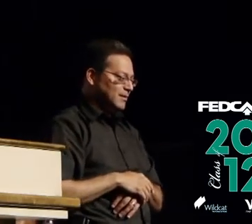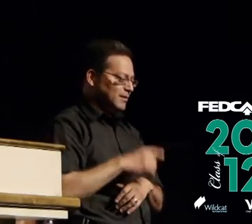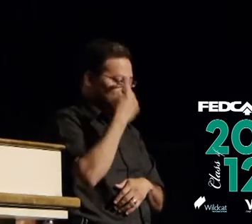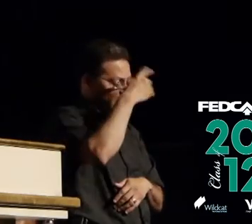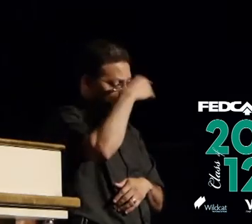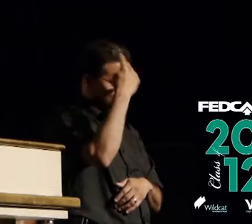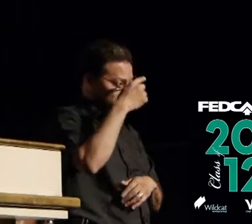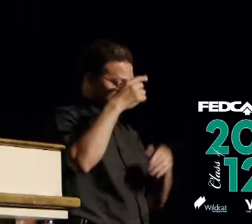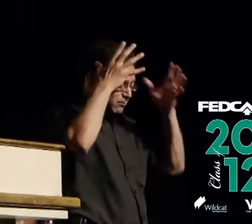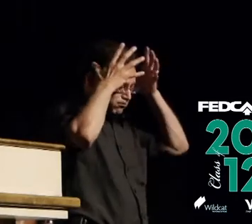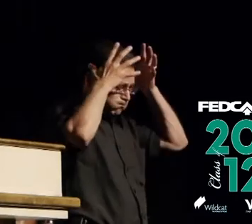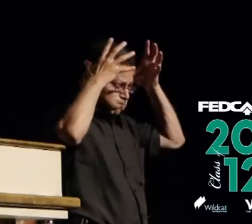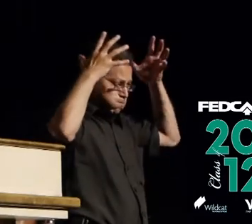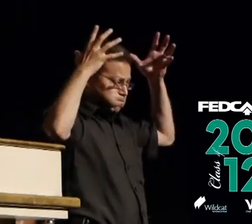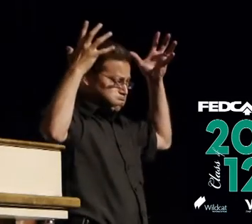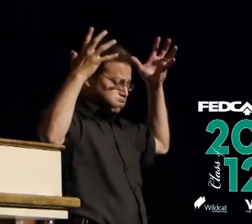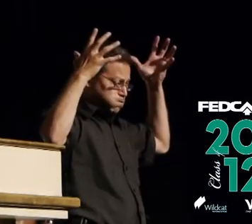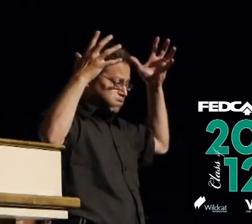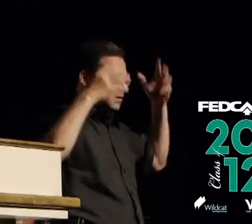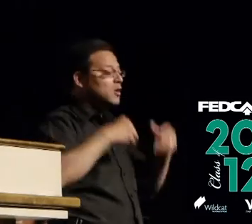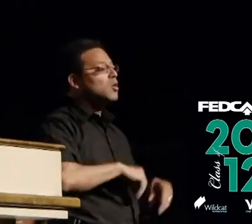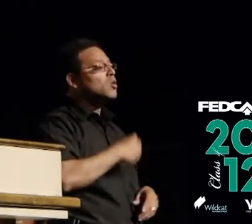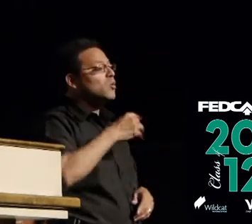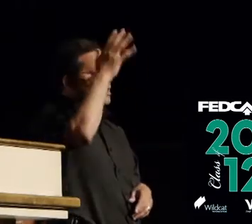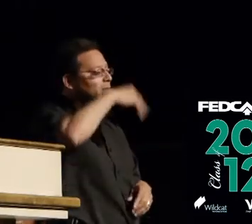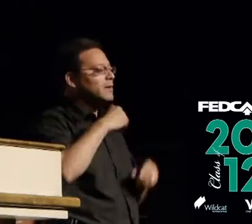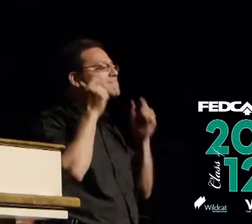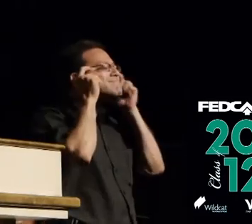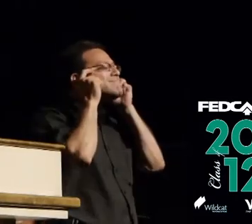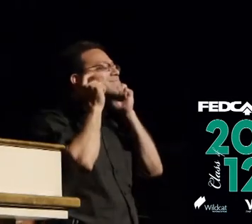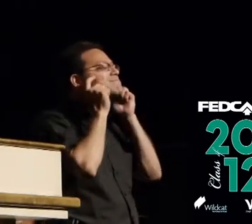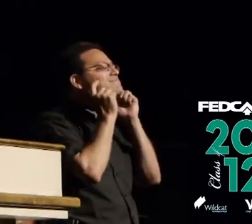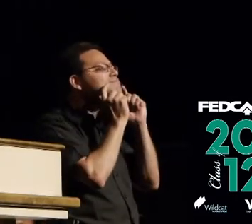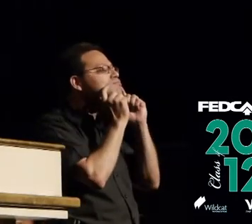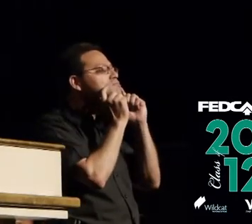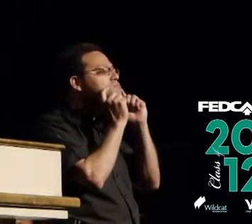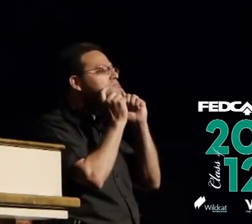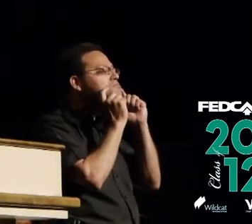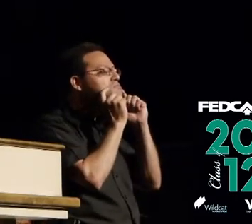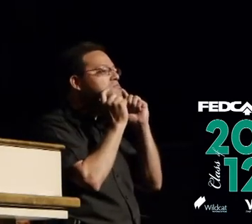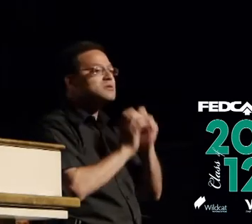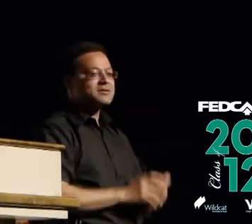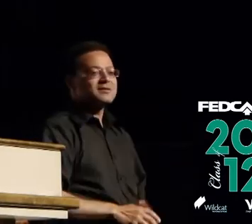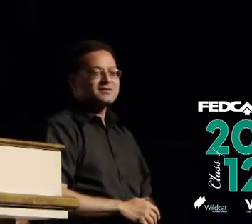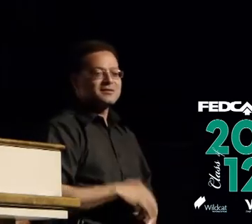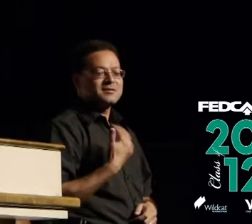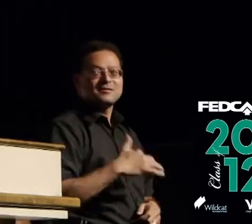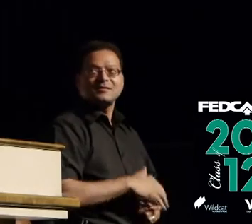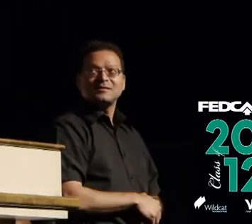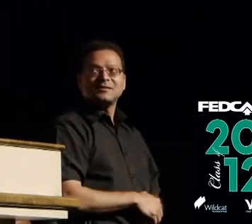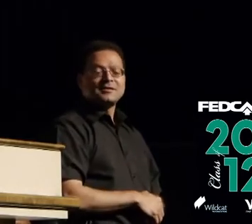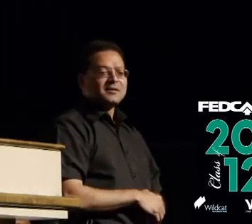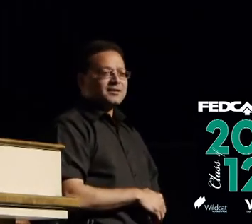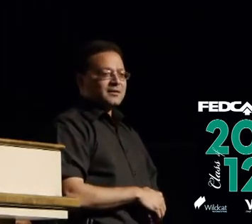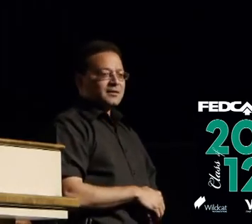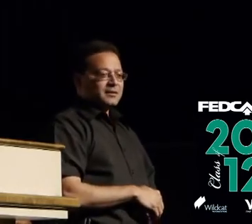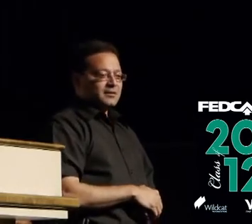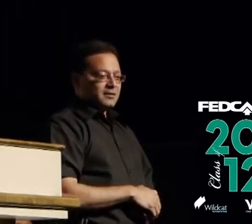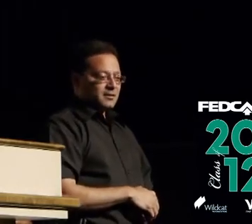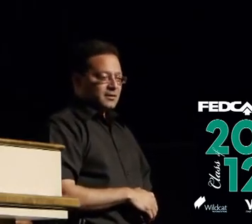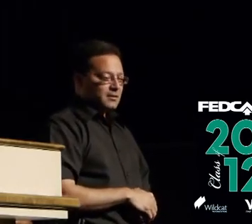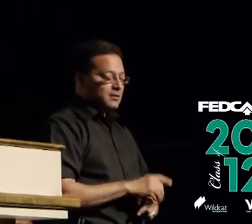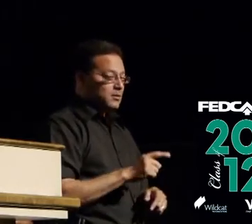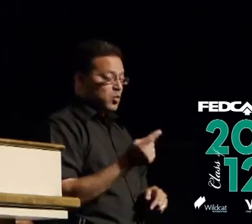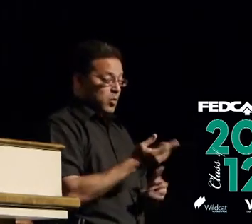afros and us white guys tried to grow sideburns it was ugly it was really ugly but